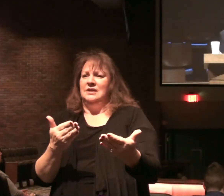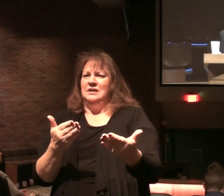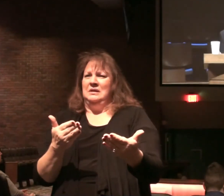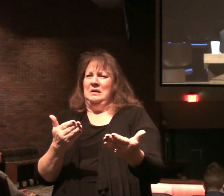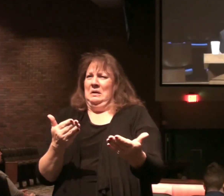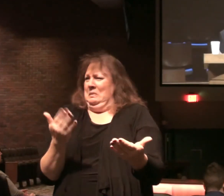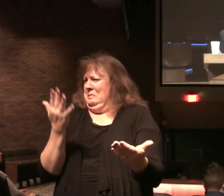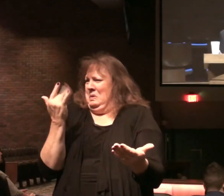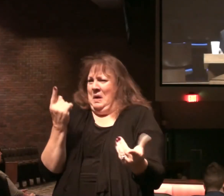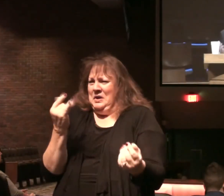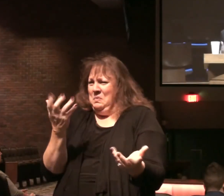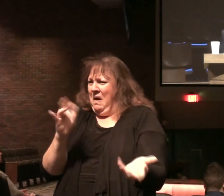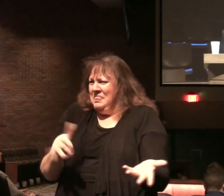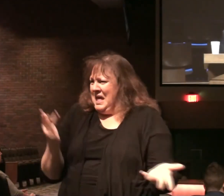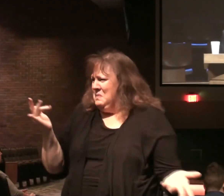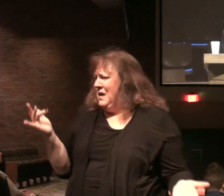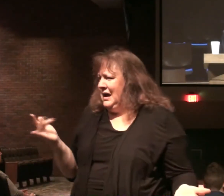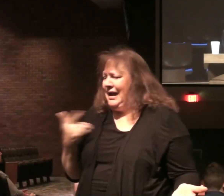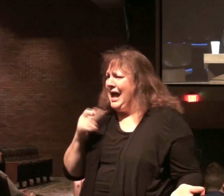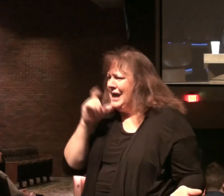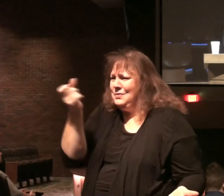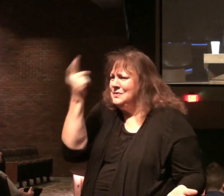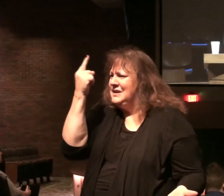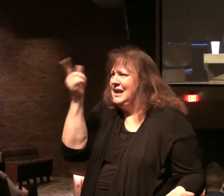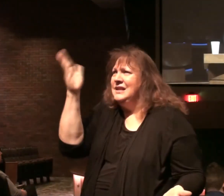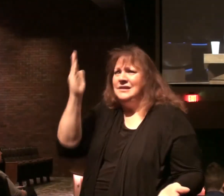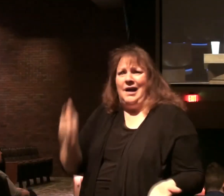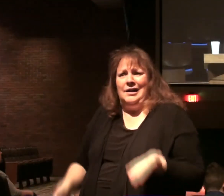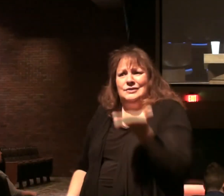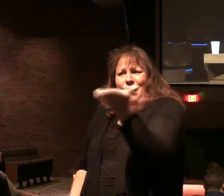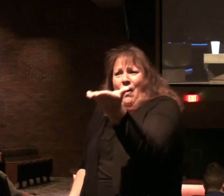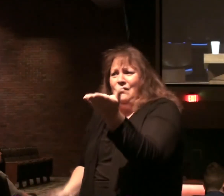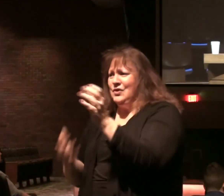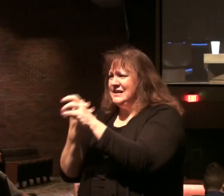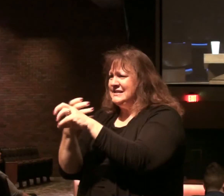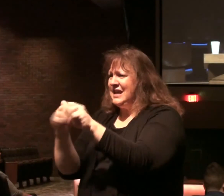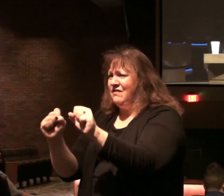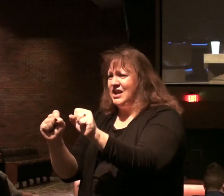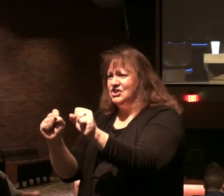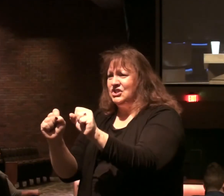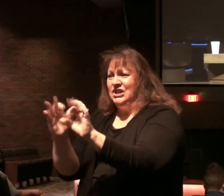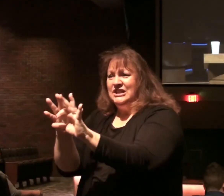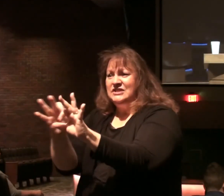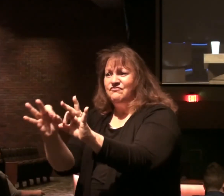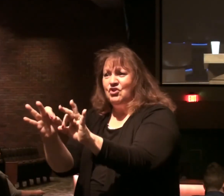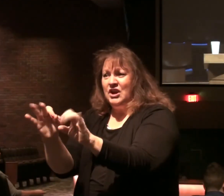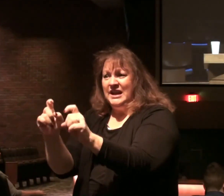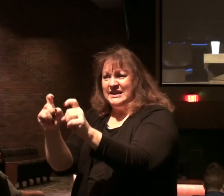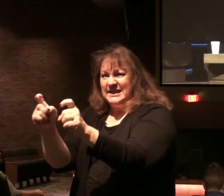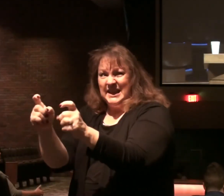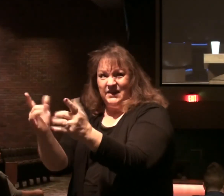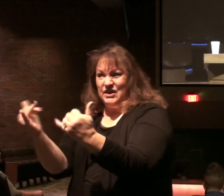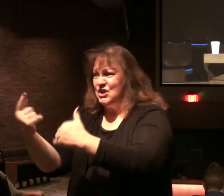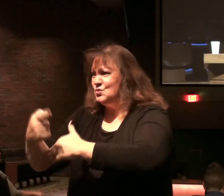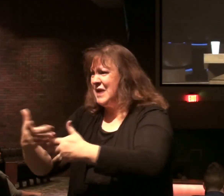at that? I can't even understand. God offers. Salvation freely as a gift today.